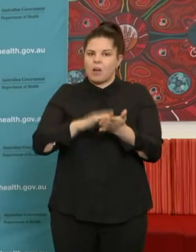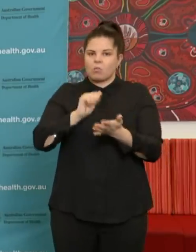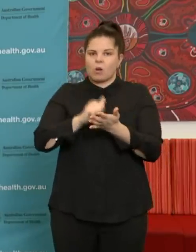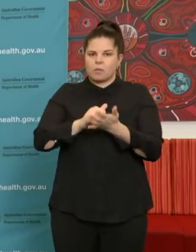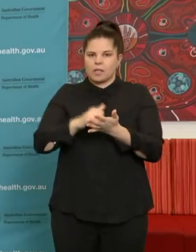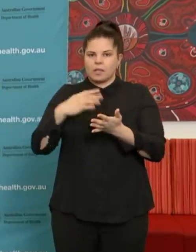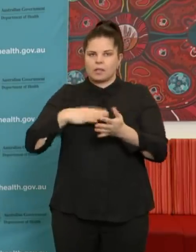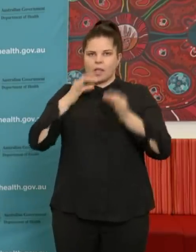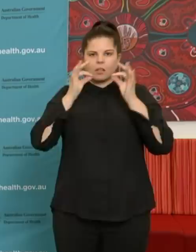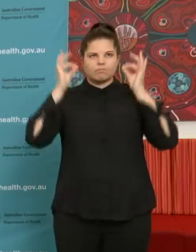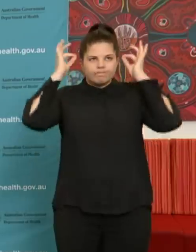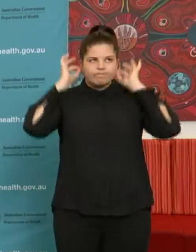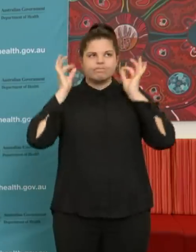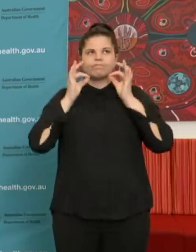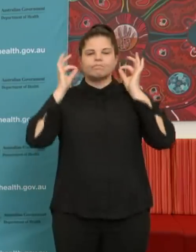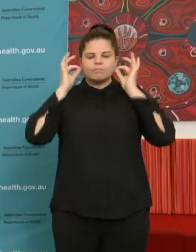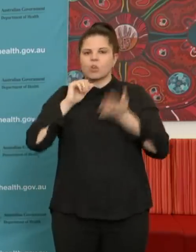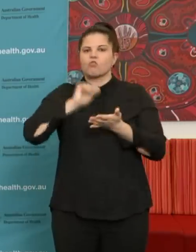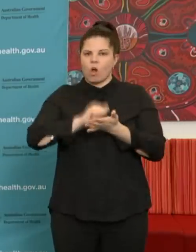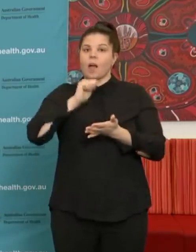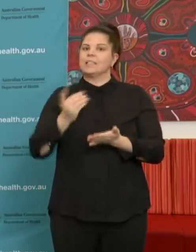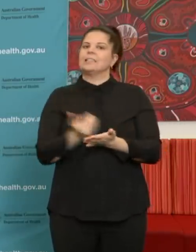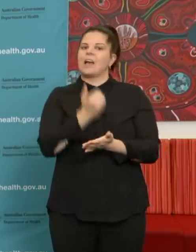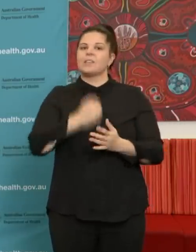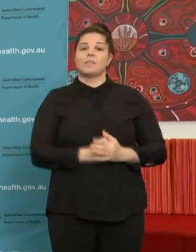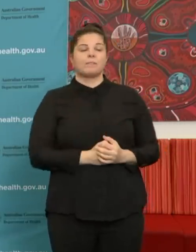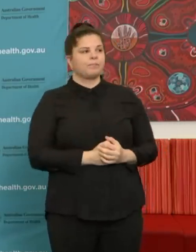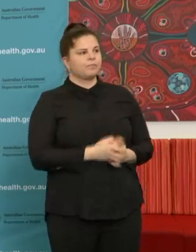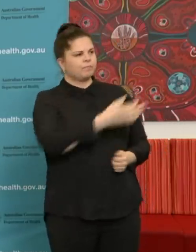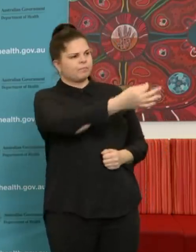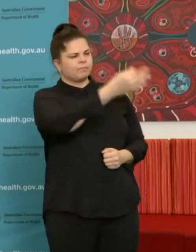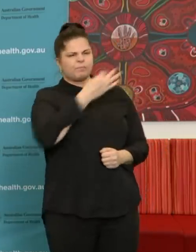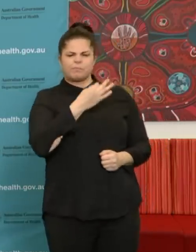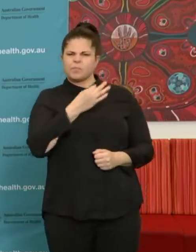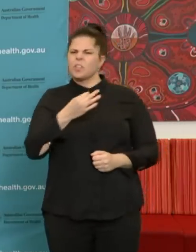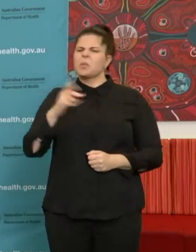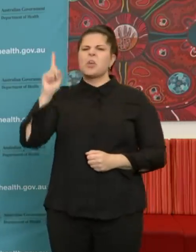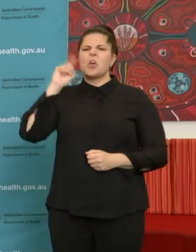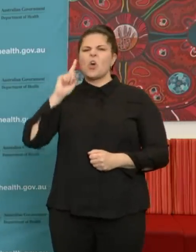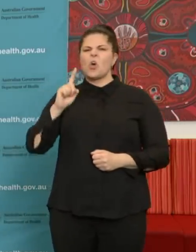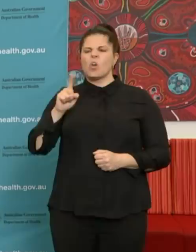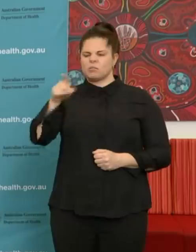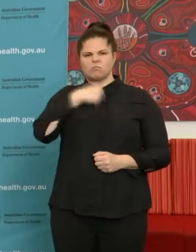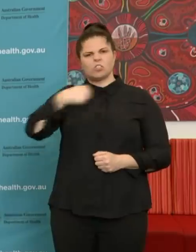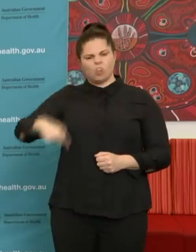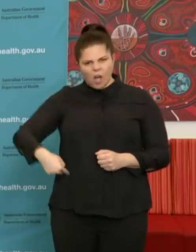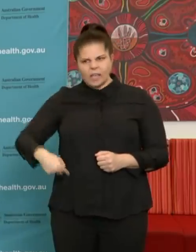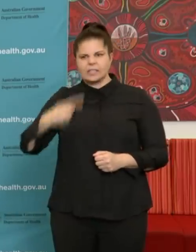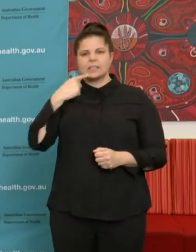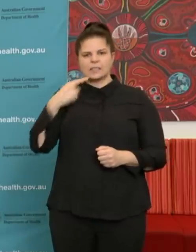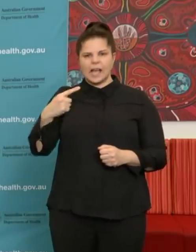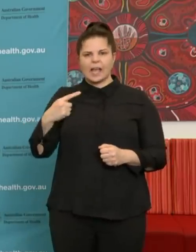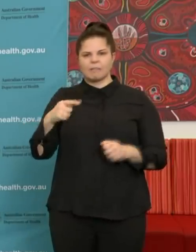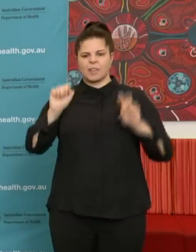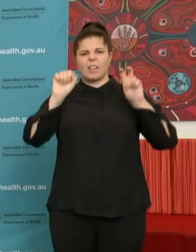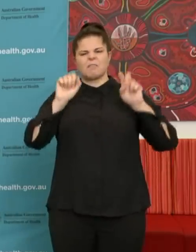so that it would be used safely and effectively. There's been news out of China that they're reopening wet markets. Is that a prudent move or does that risk